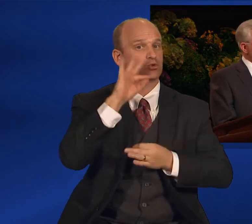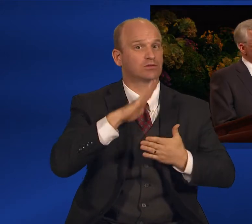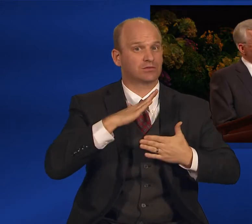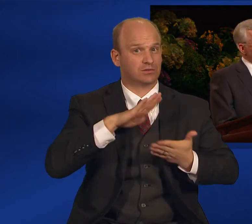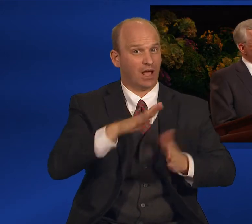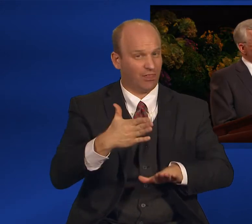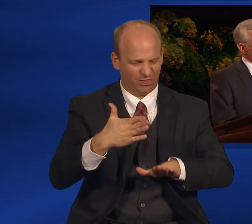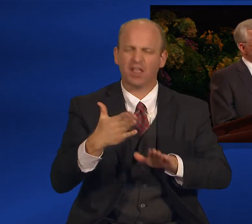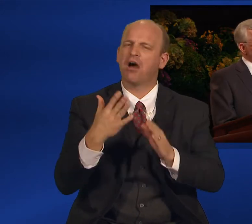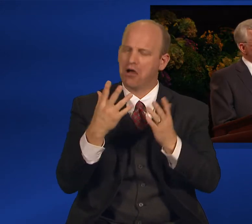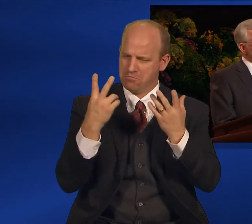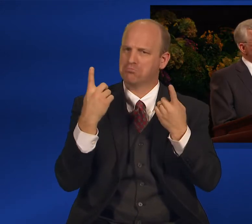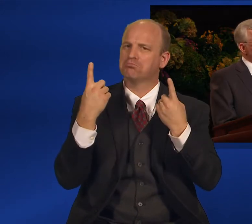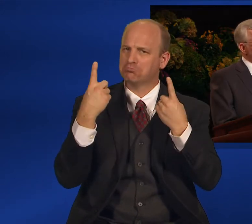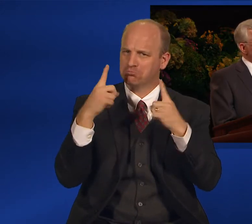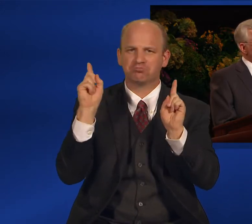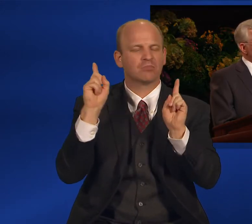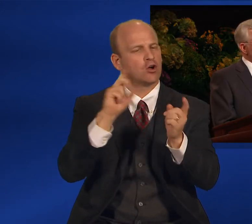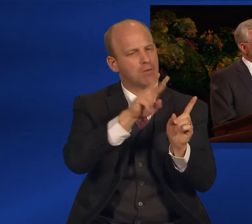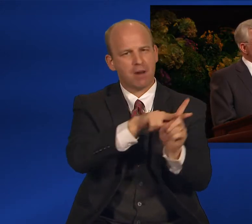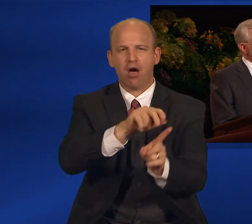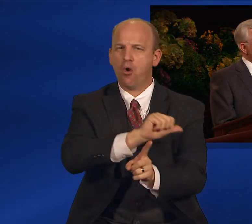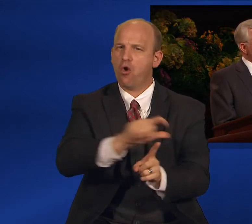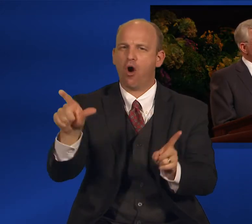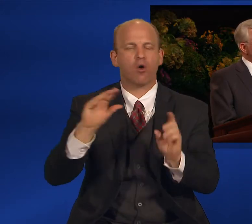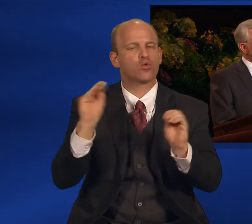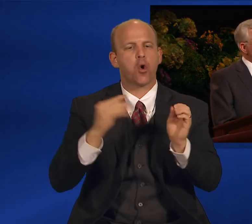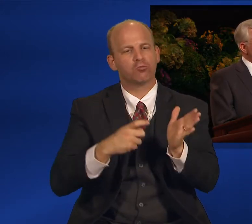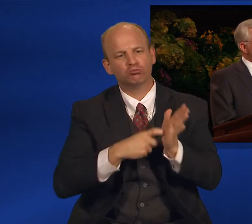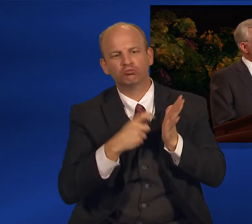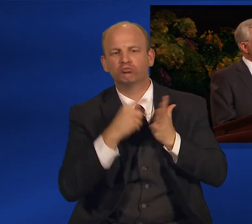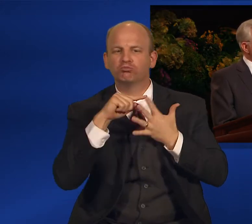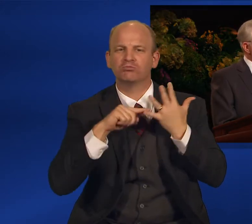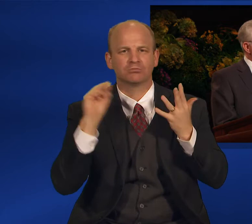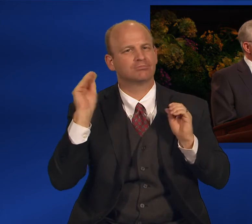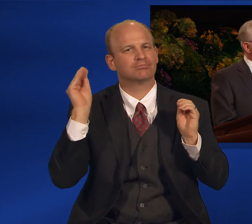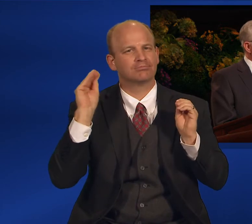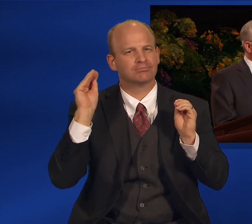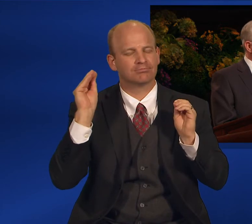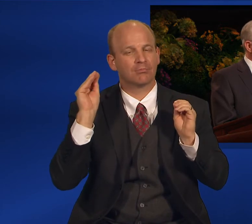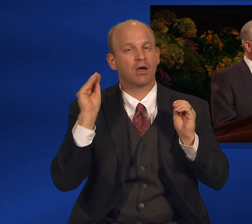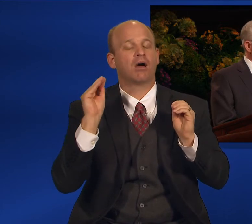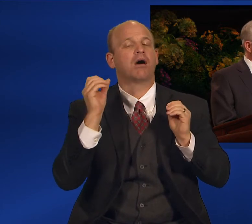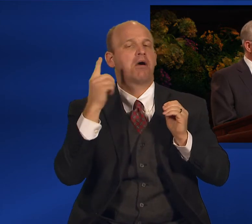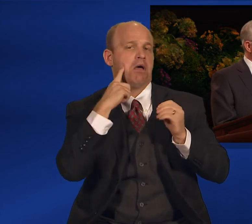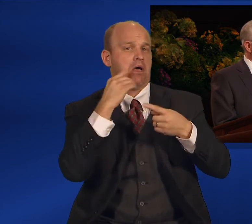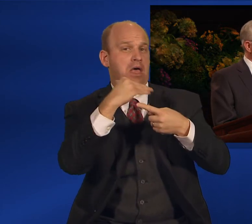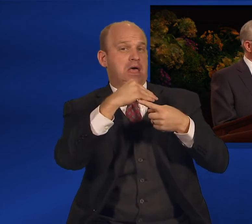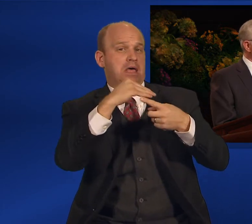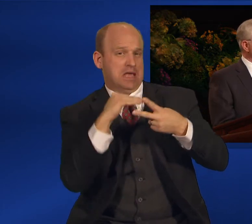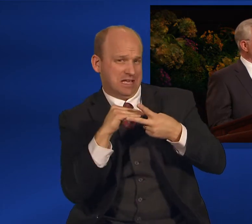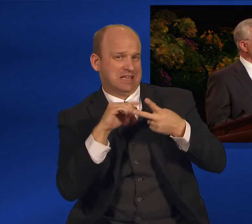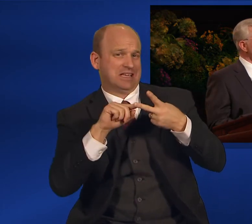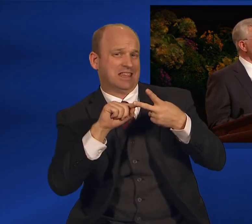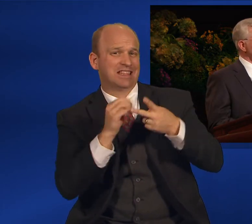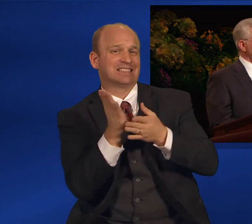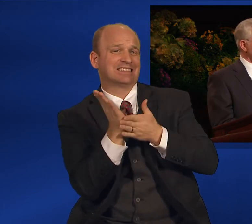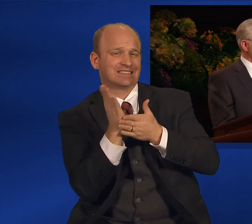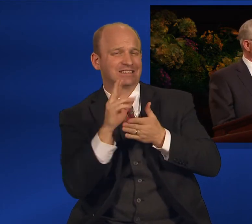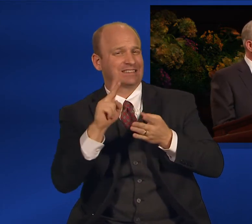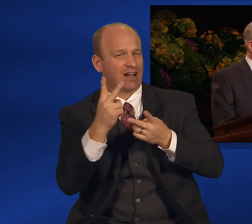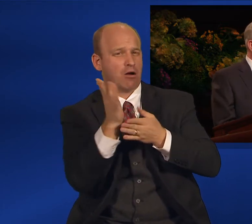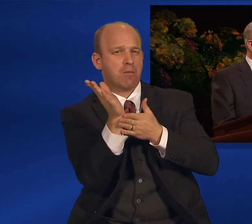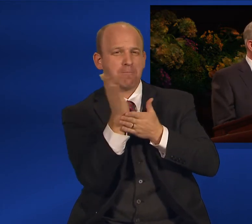aspect of the Savior's atonement is redemption from what might be termed the indirect consequences of the fall—our own